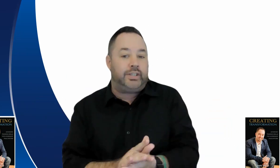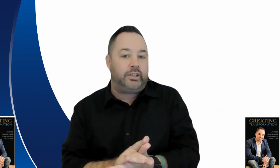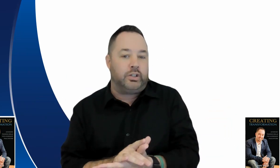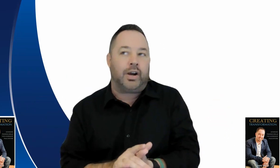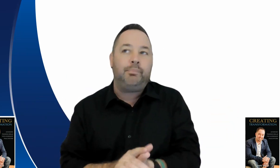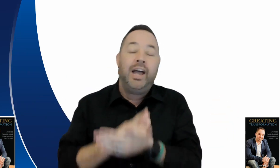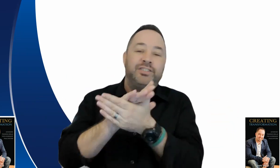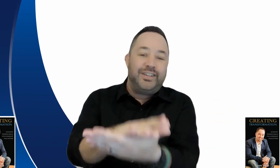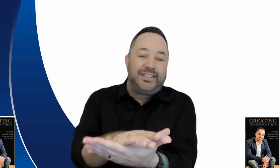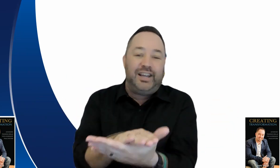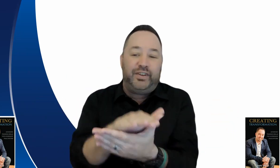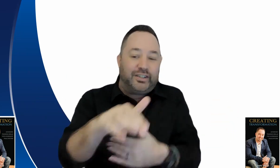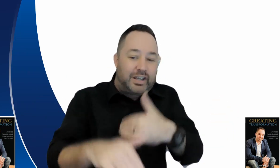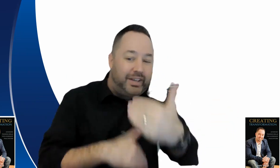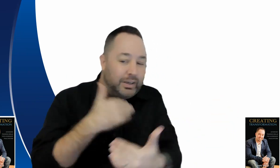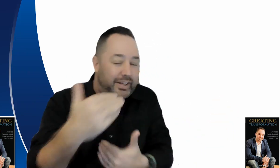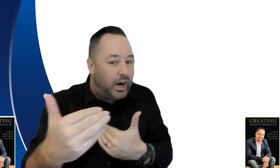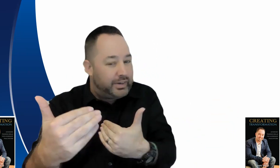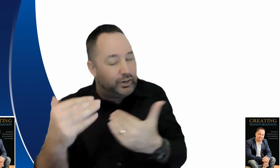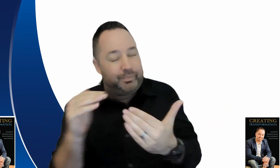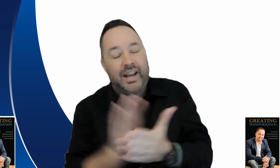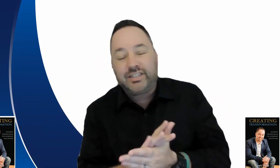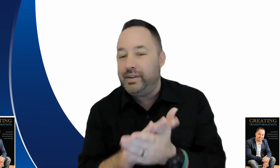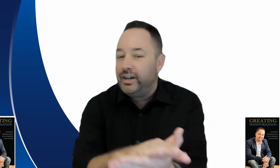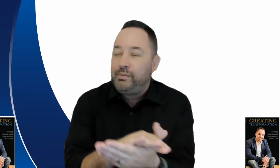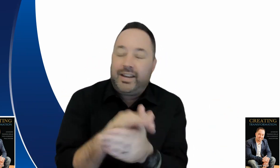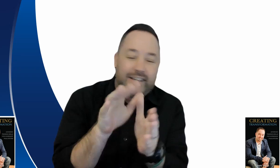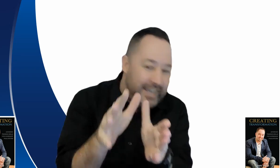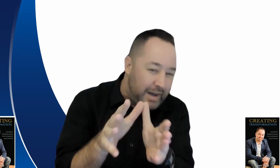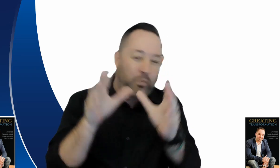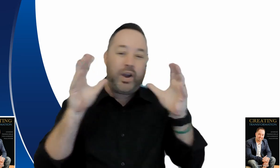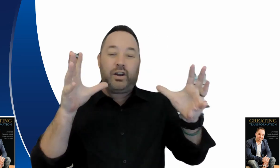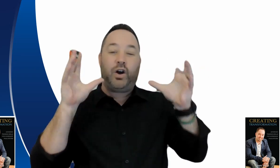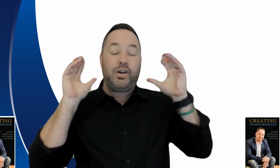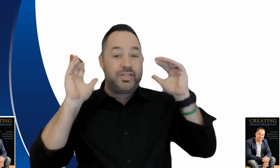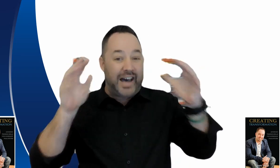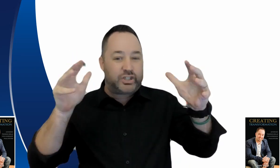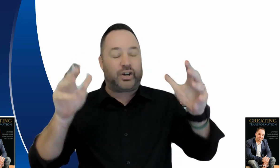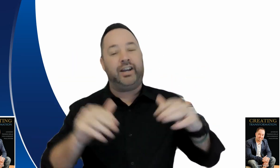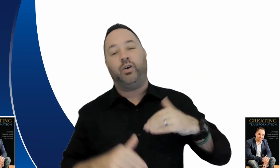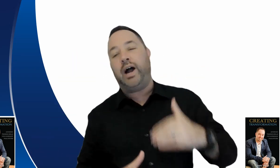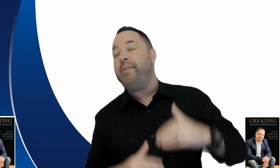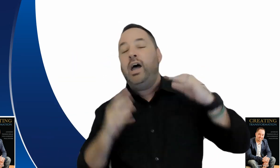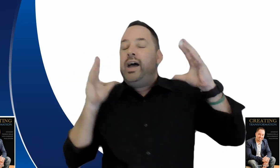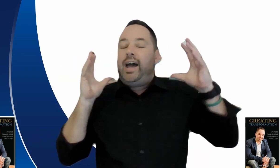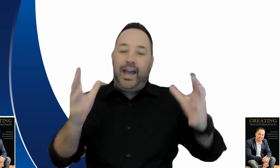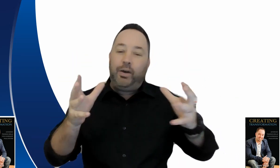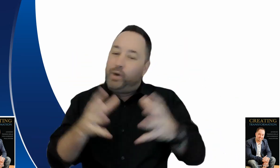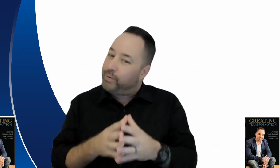your sessions right so in today's videos give me a little bit comical give me a little bit yep we know that trainer right and we